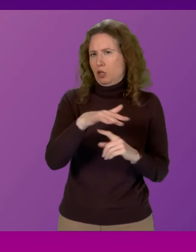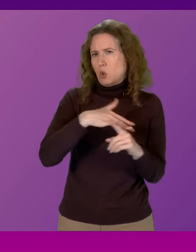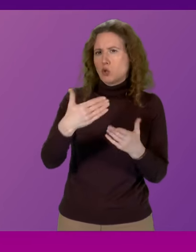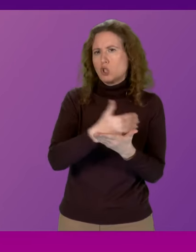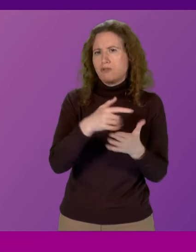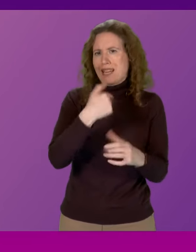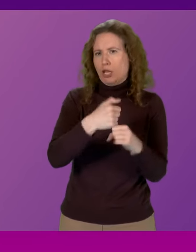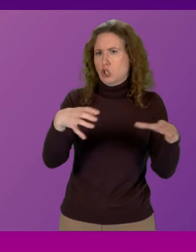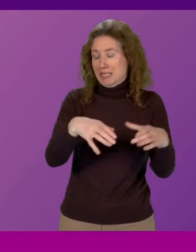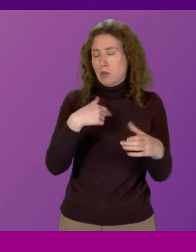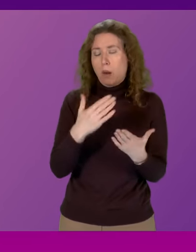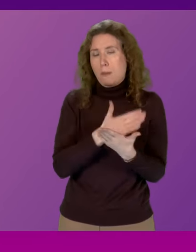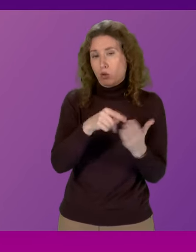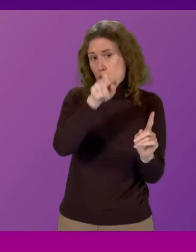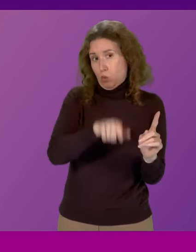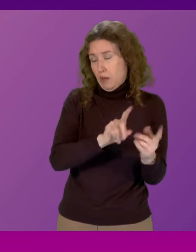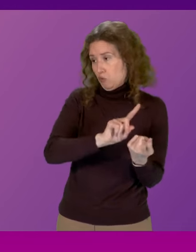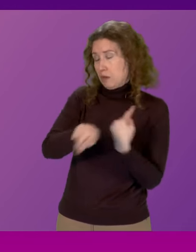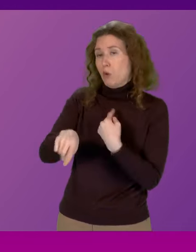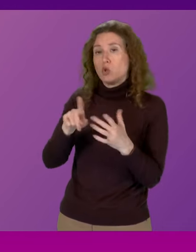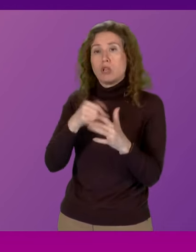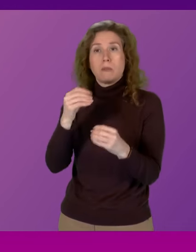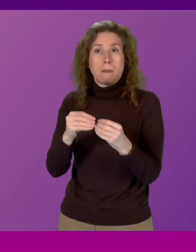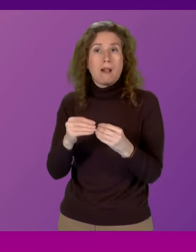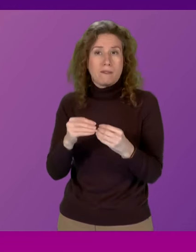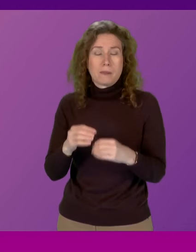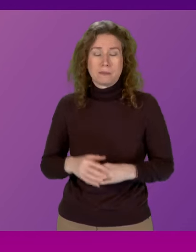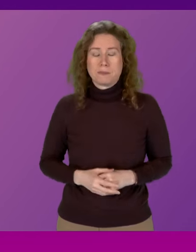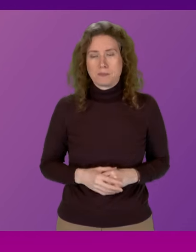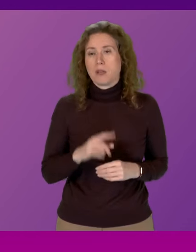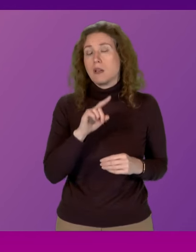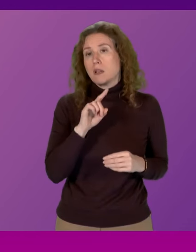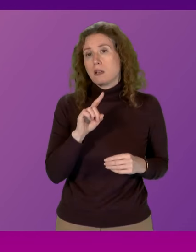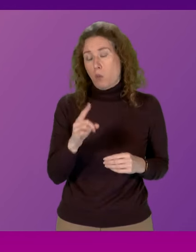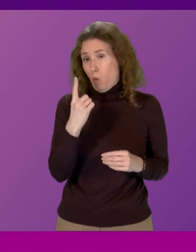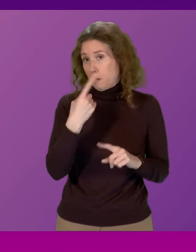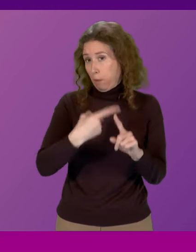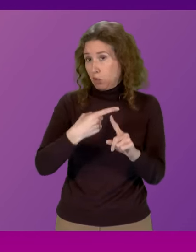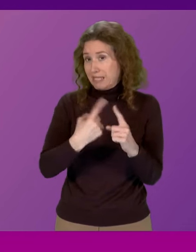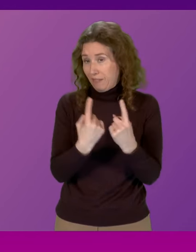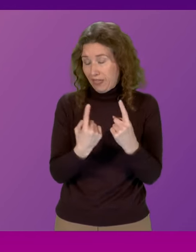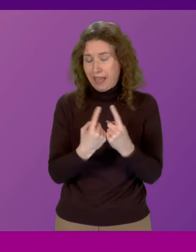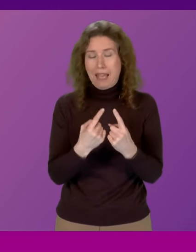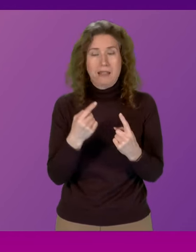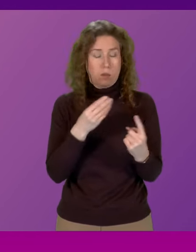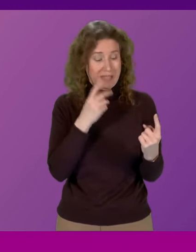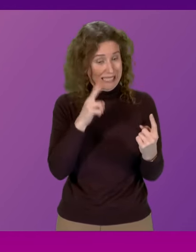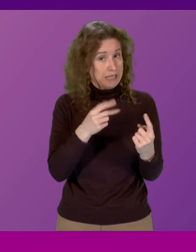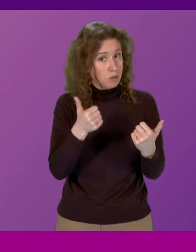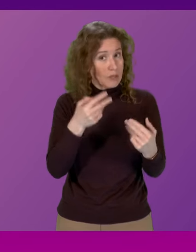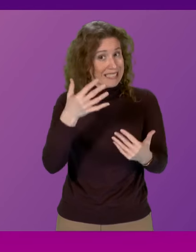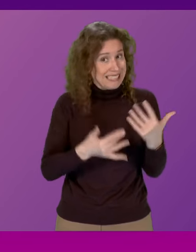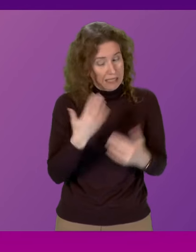she responds to Jeremy Balfour with the full detail of the actions that are being taken What is positive out of some of the statistics that we have seen